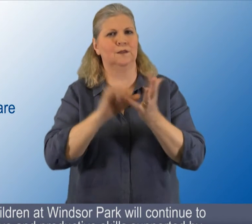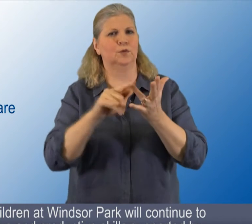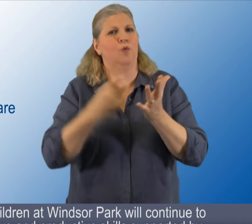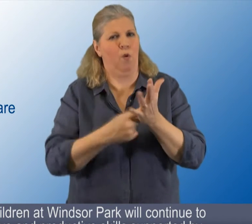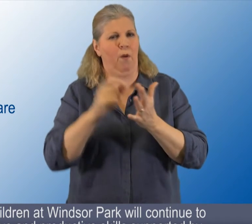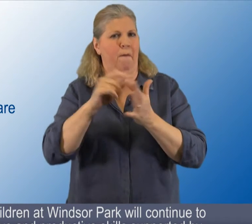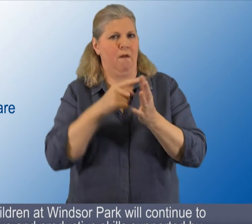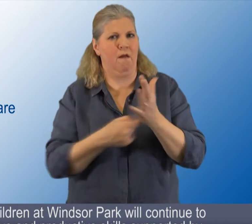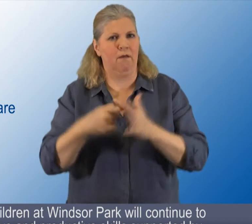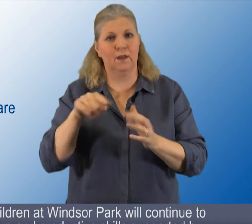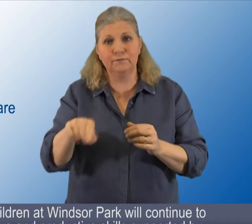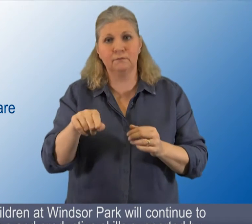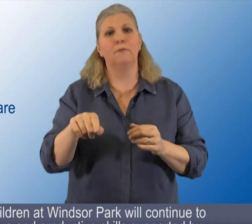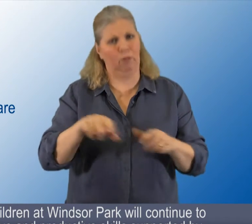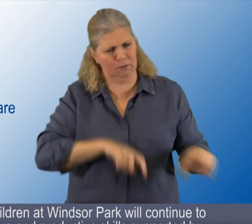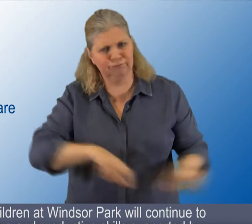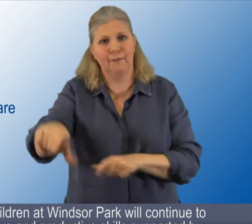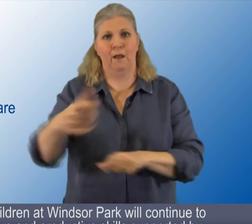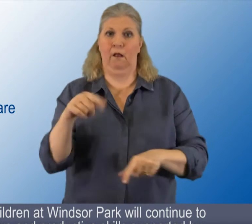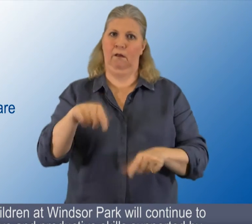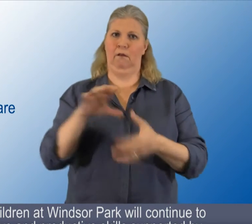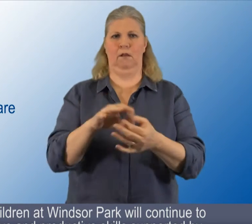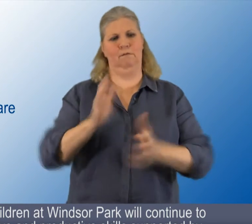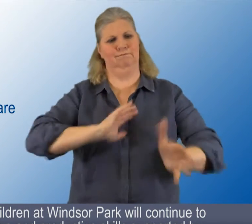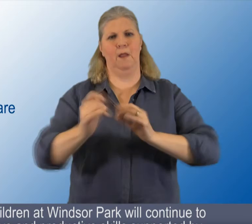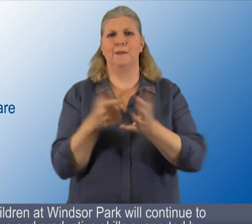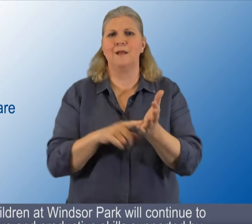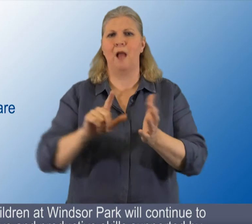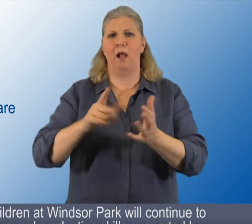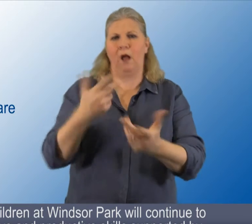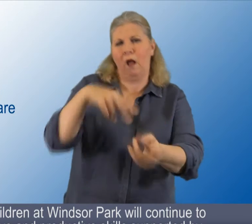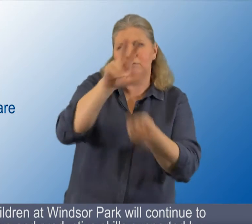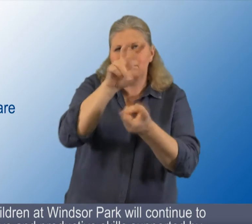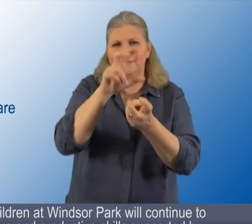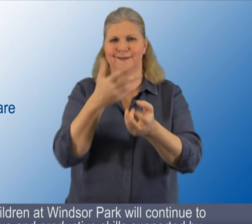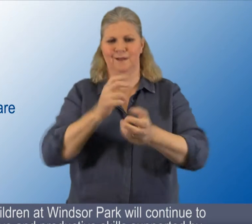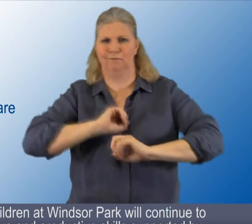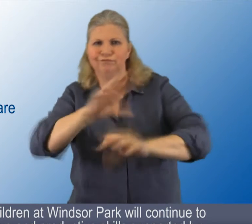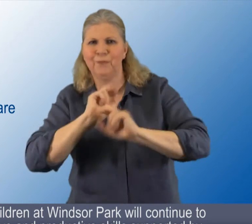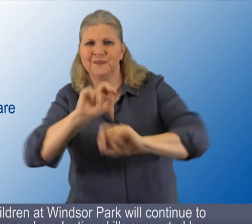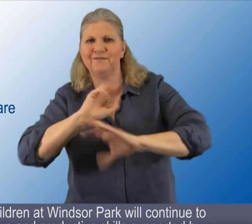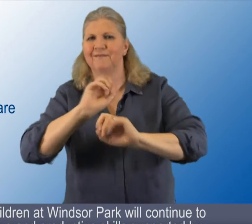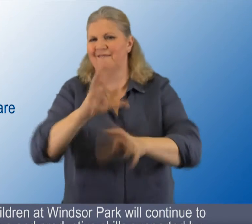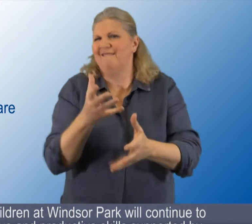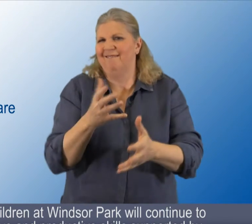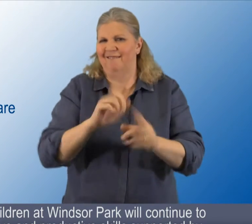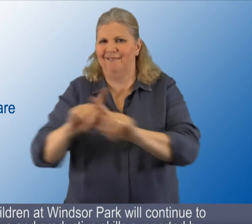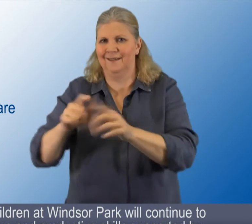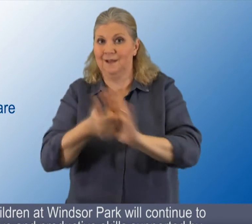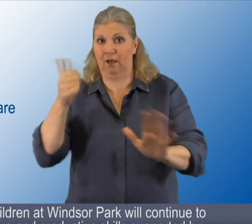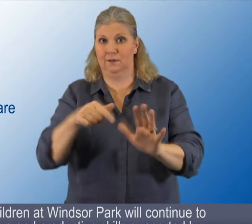Primary school children at Windsor Park will continue to have BSL receptive and productive skills supported by teacher of the deaf and